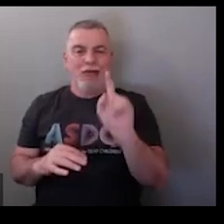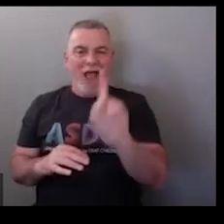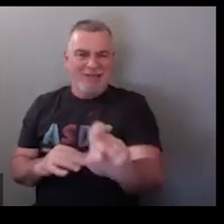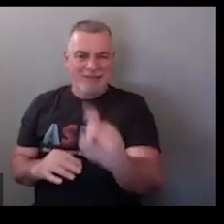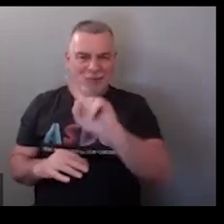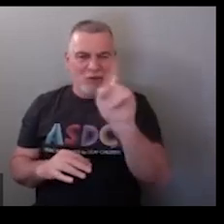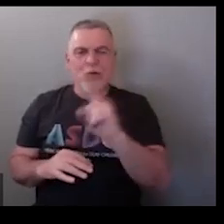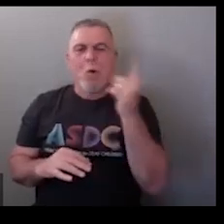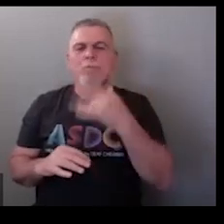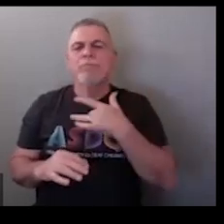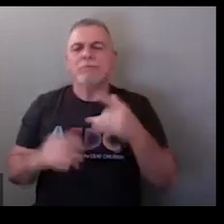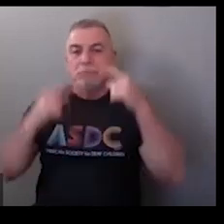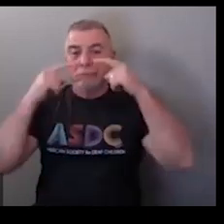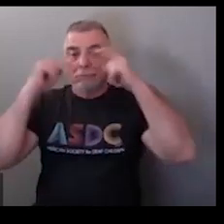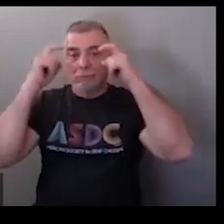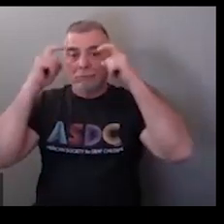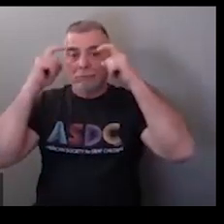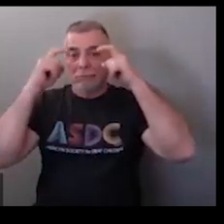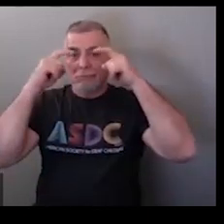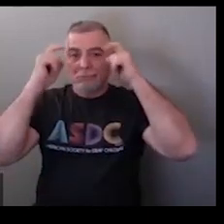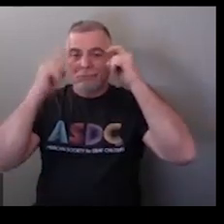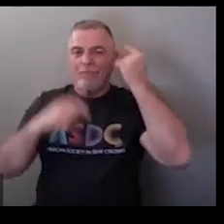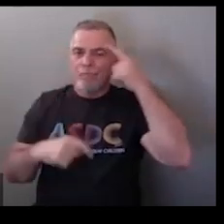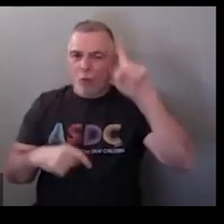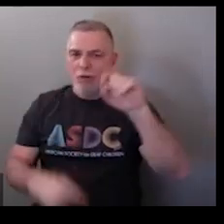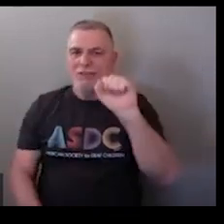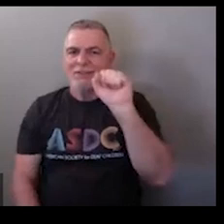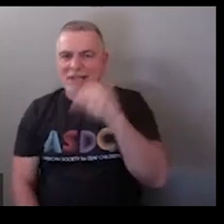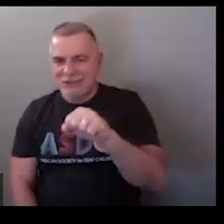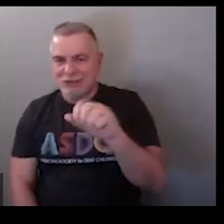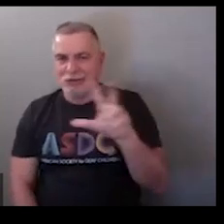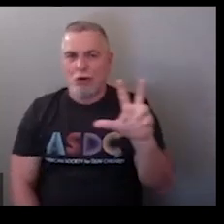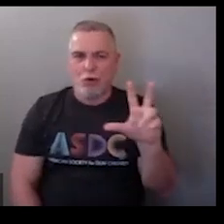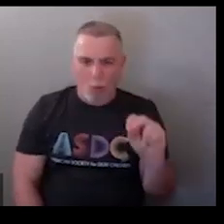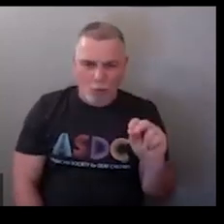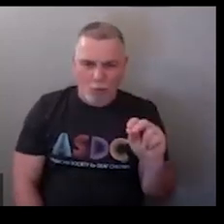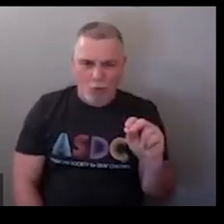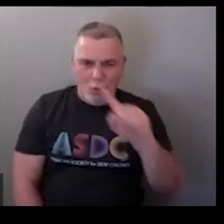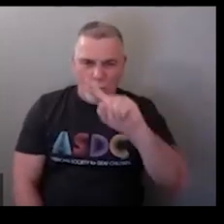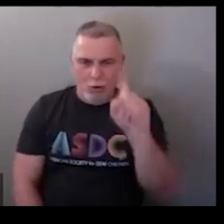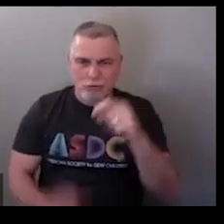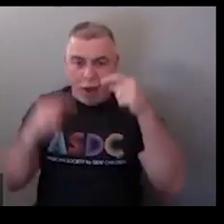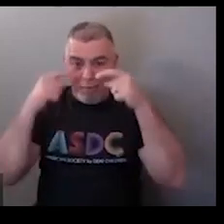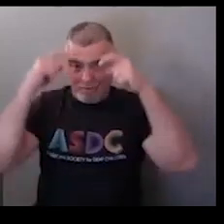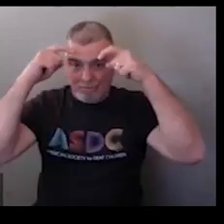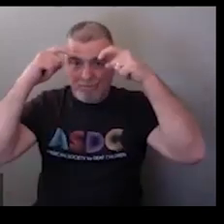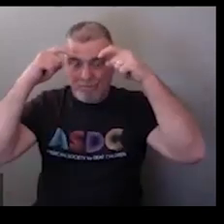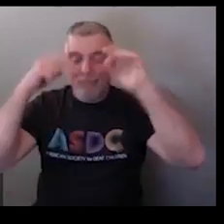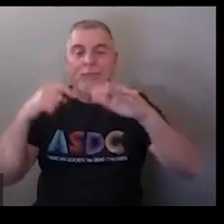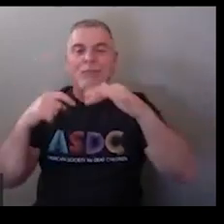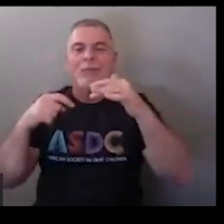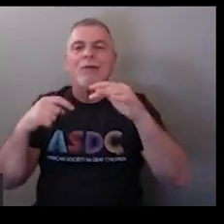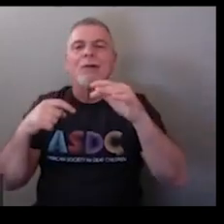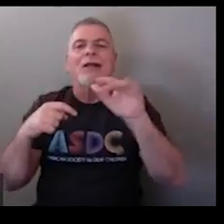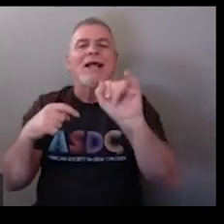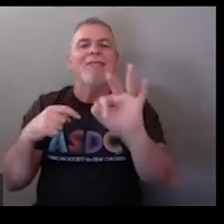okay if you're asking a question you signify that with your eyebrows your eyebrows go up if the question you're asking is a yes